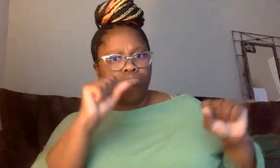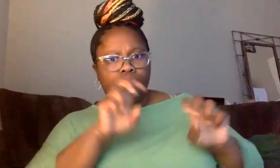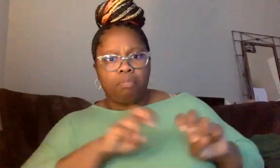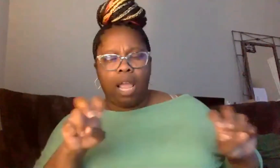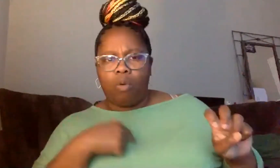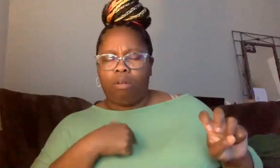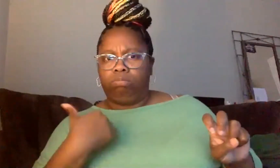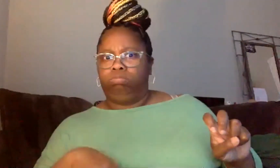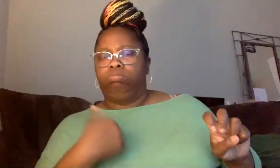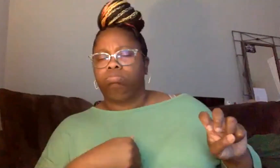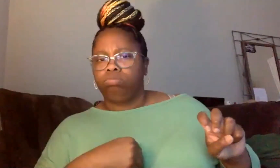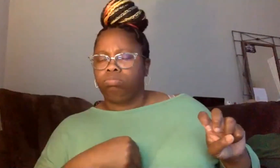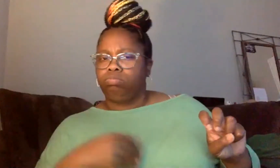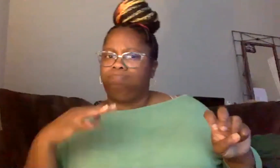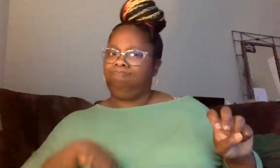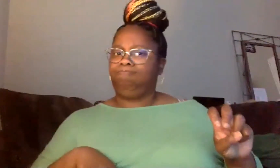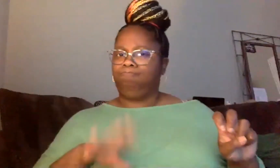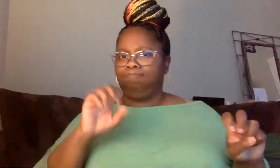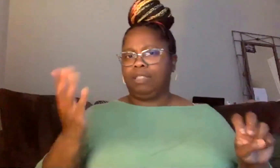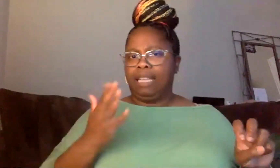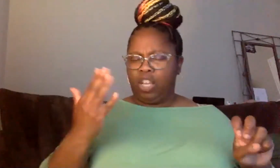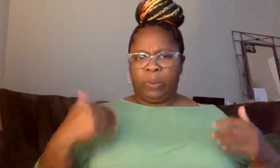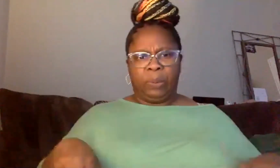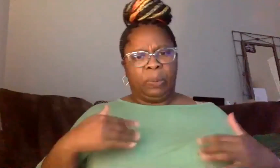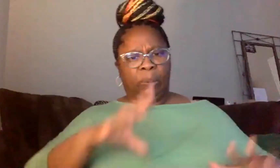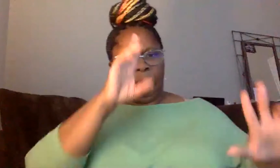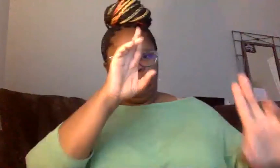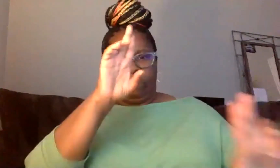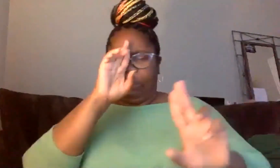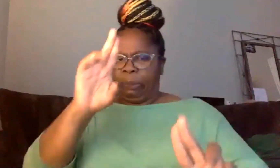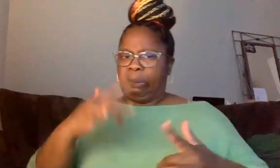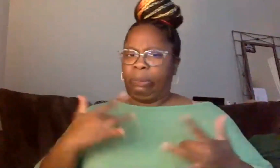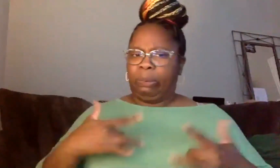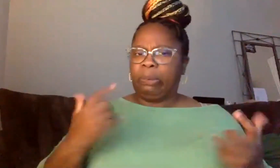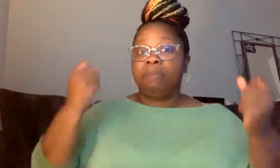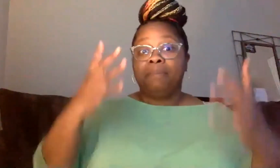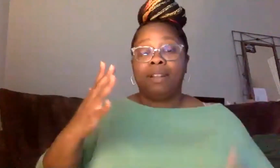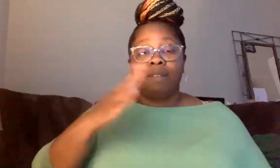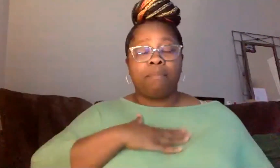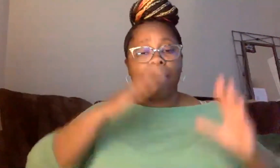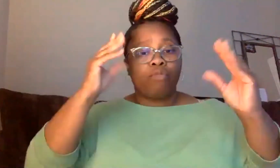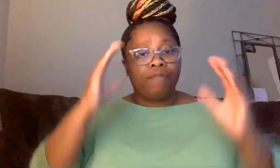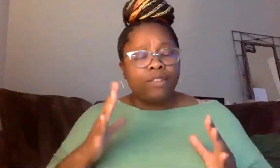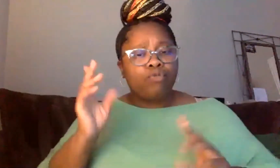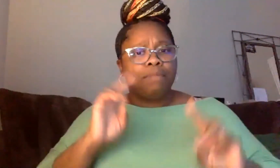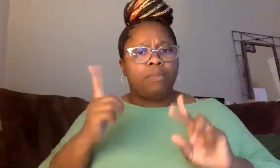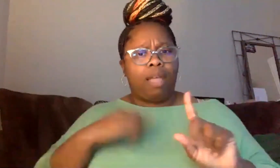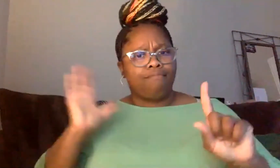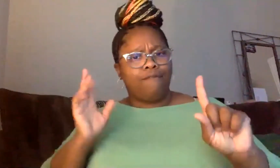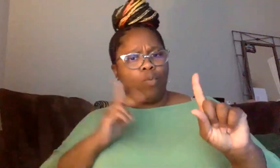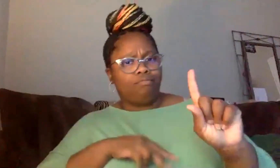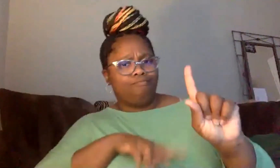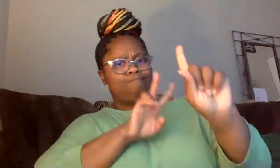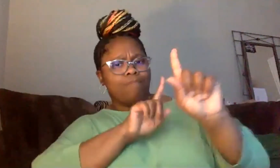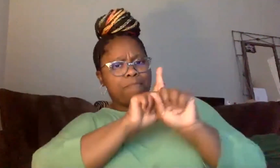here. Amongst us, prestige, many of my professors and people I looked up to in mentorship.